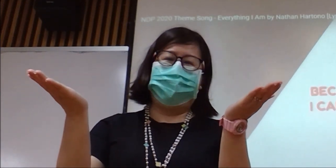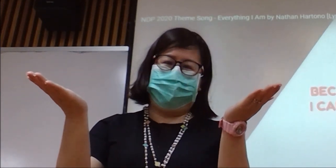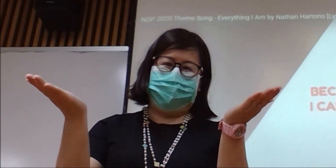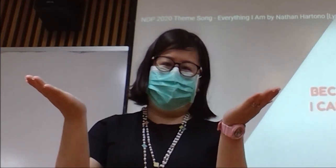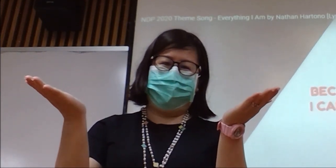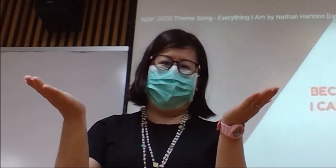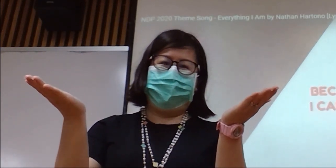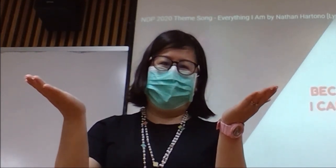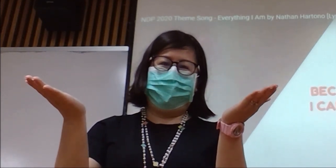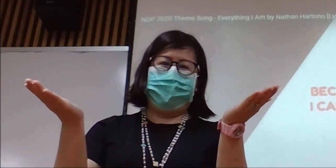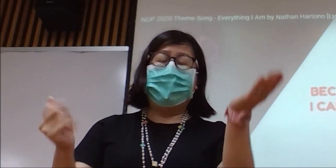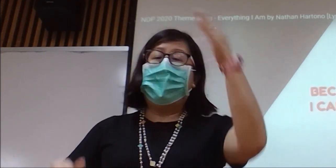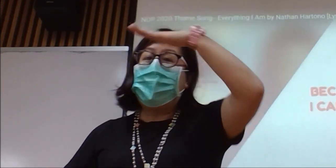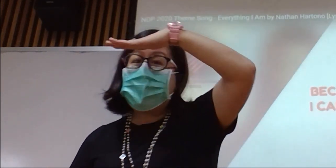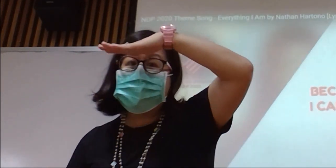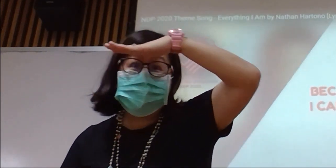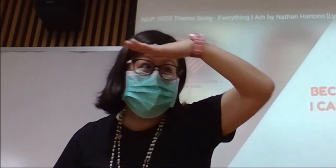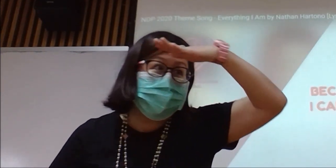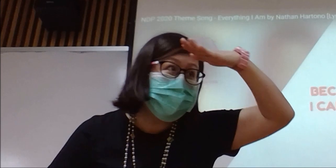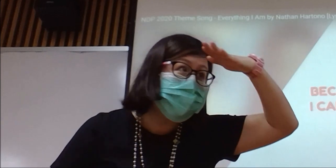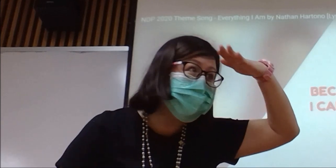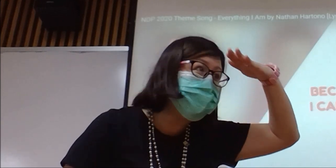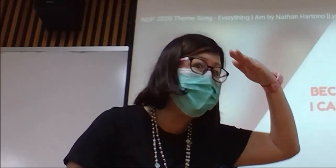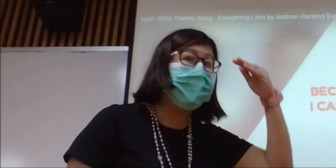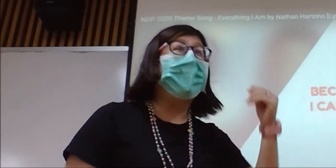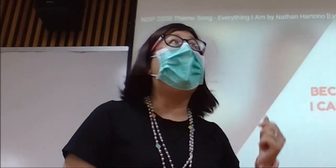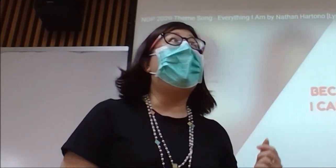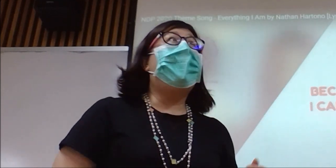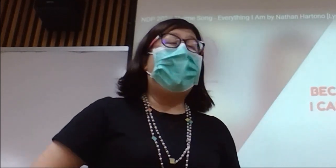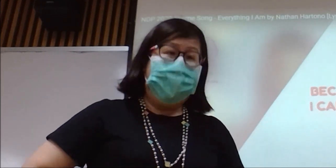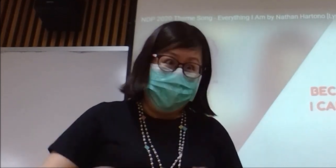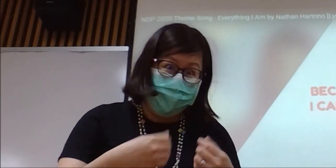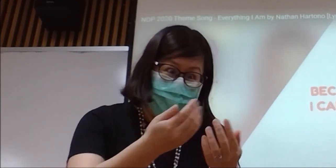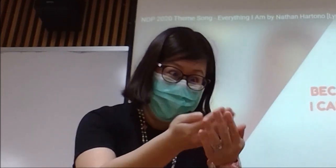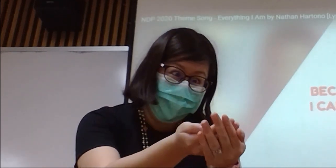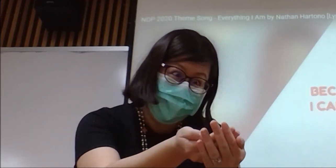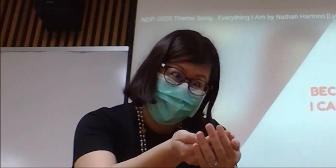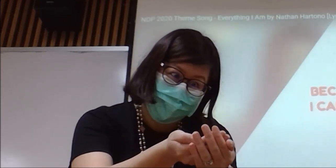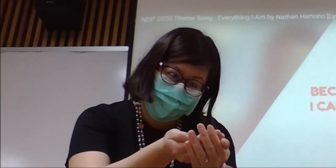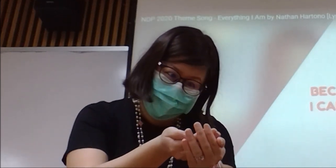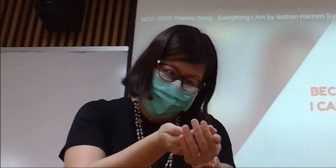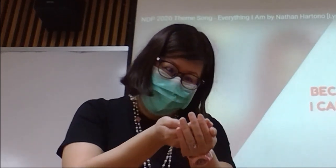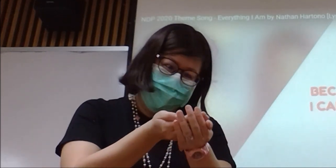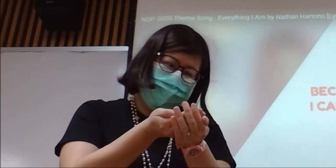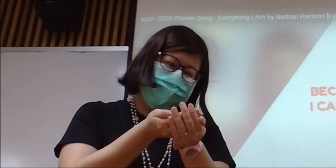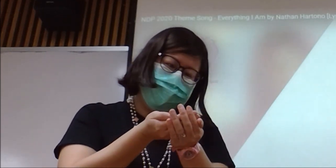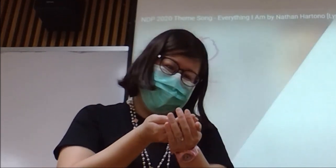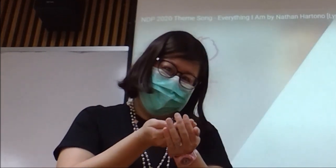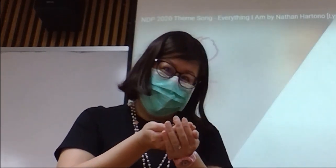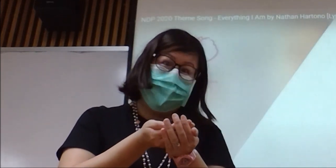are I can find anything I see